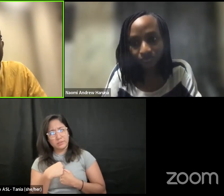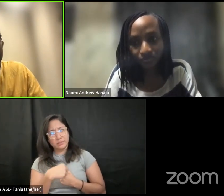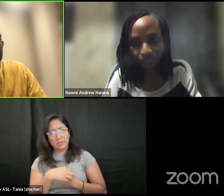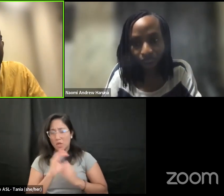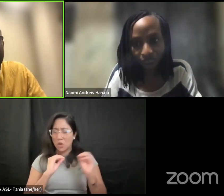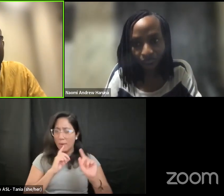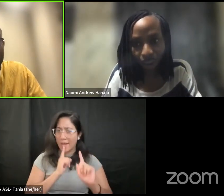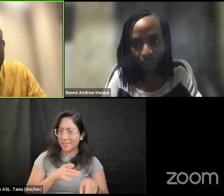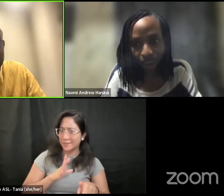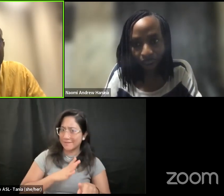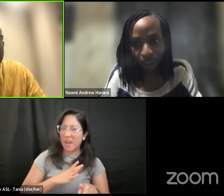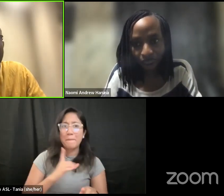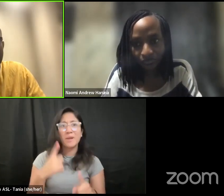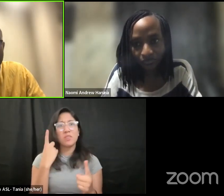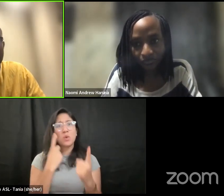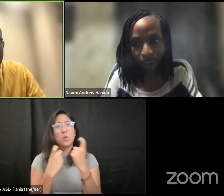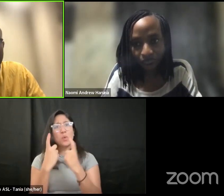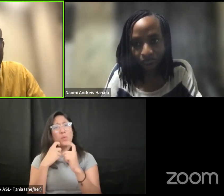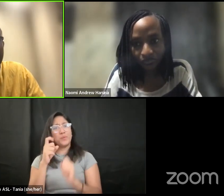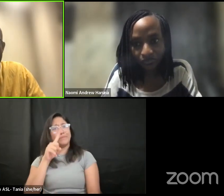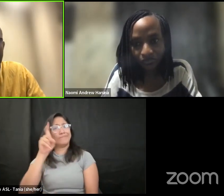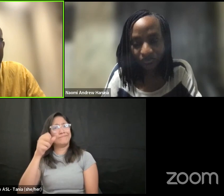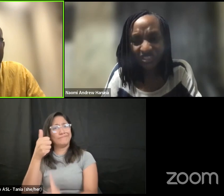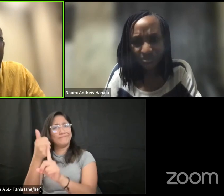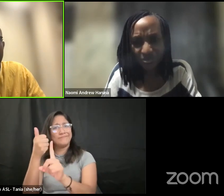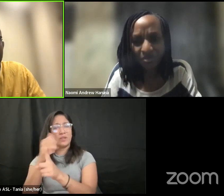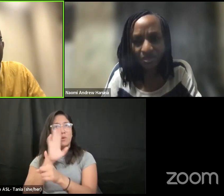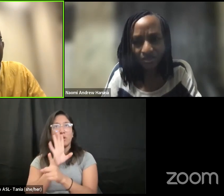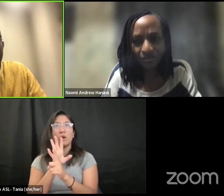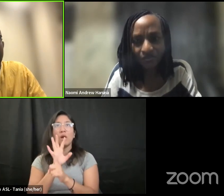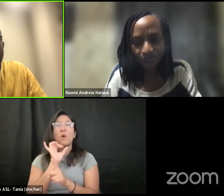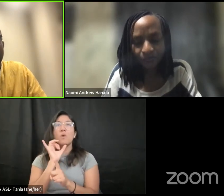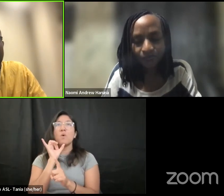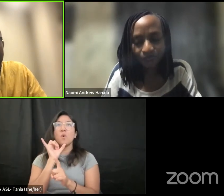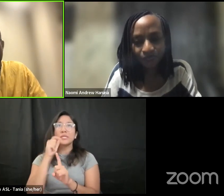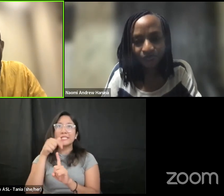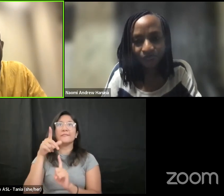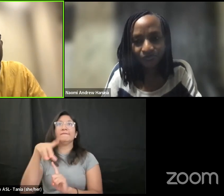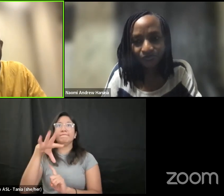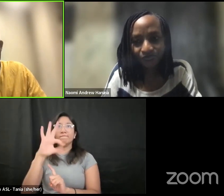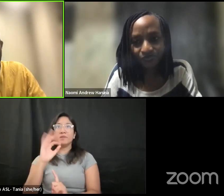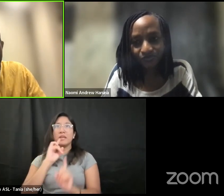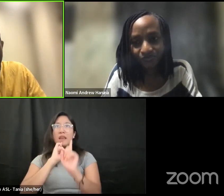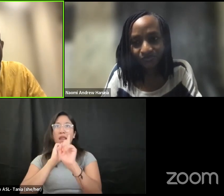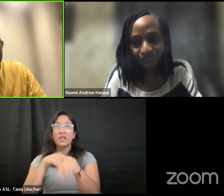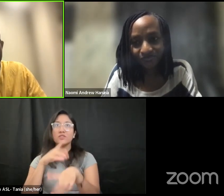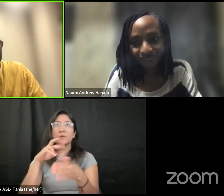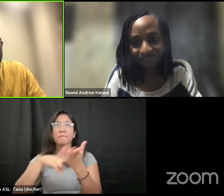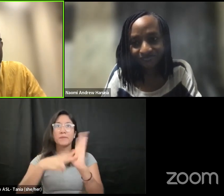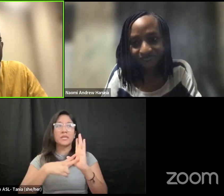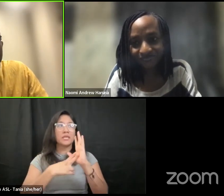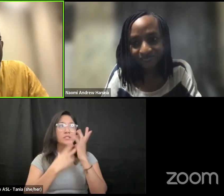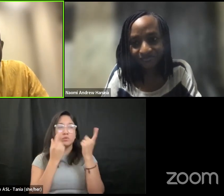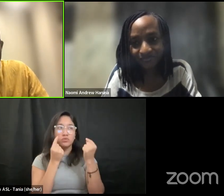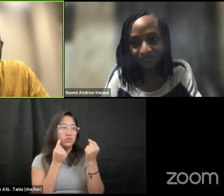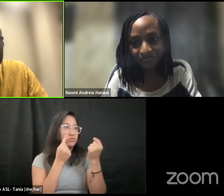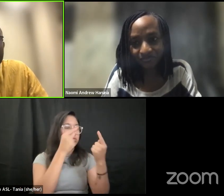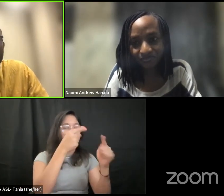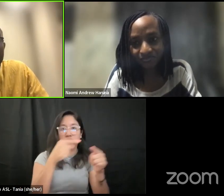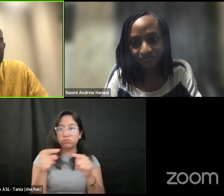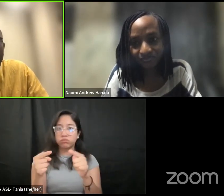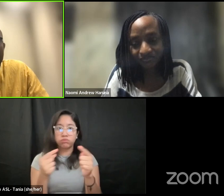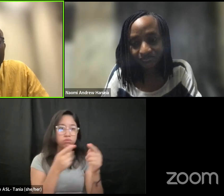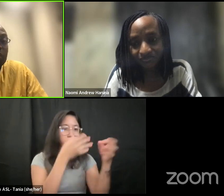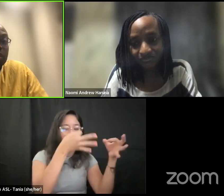it can drive the choices and the decisions we are going to make am i going to collect money from this organization um